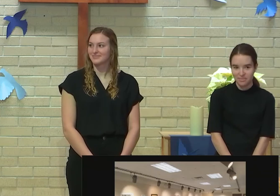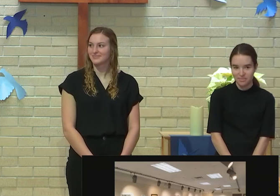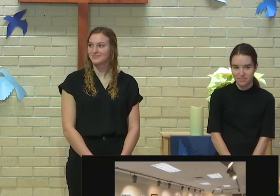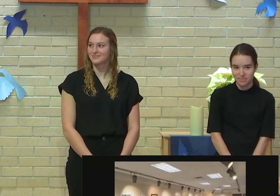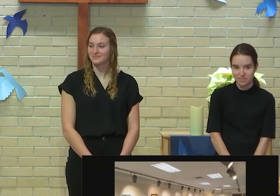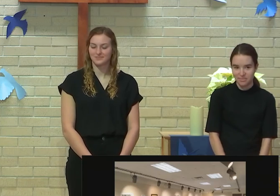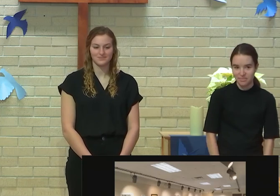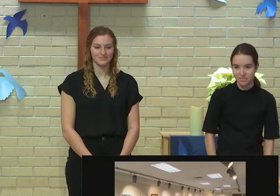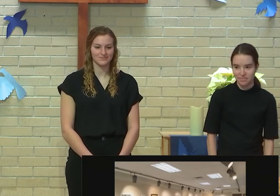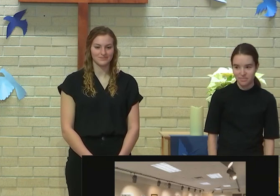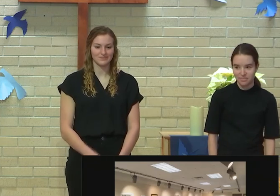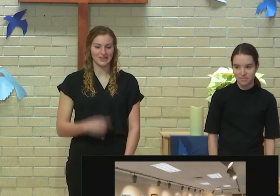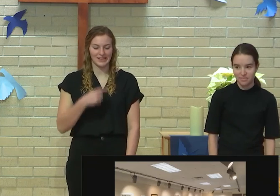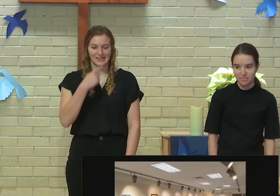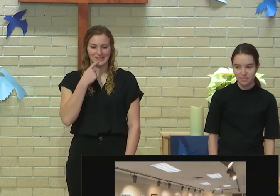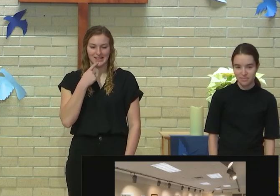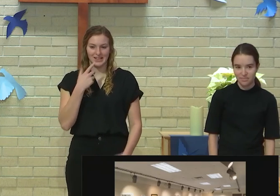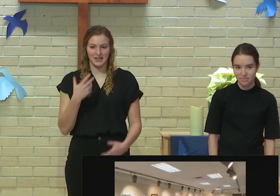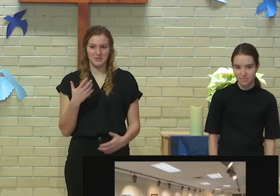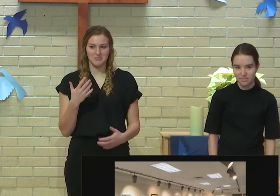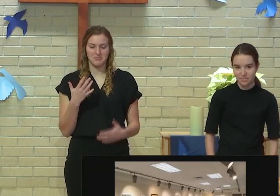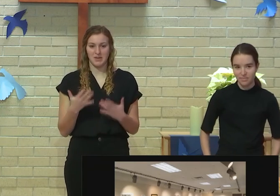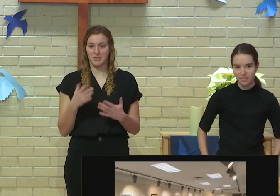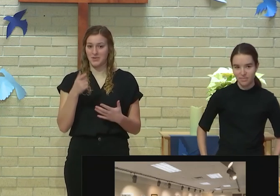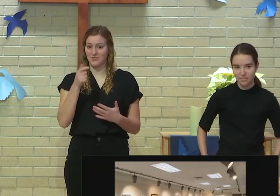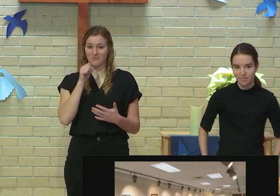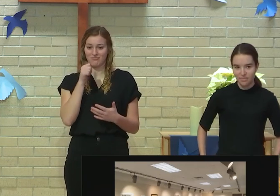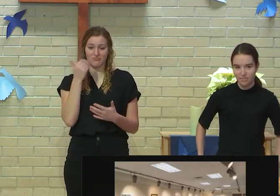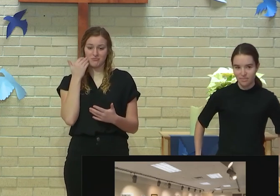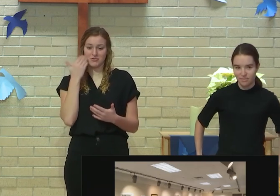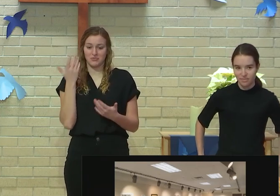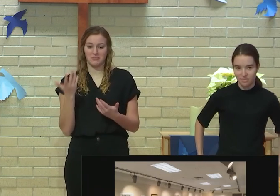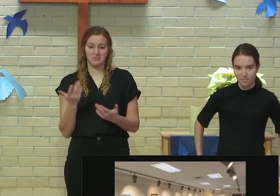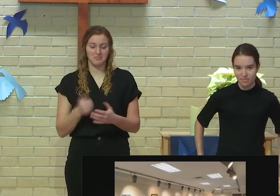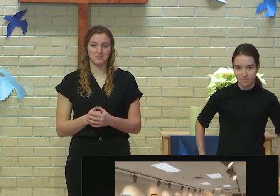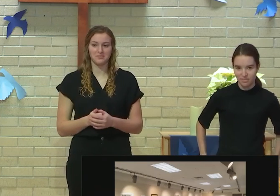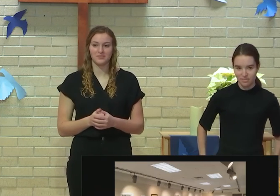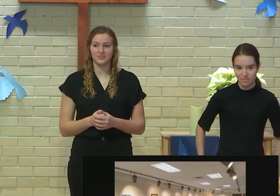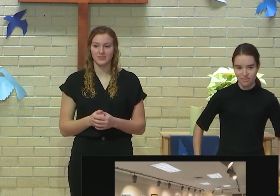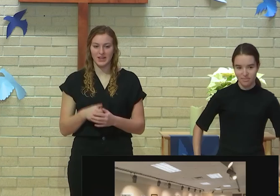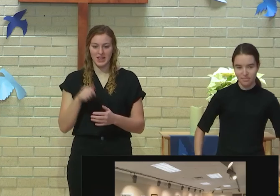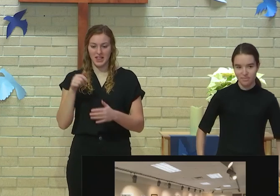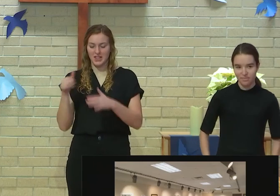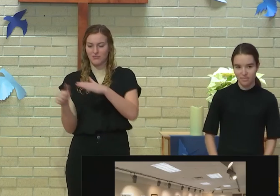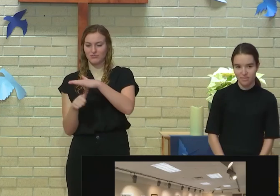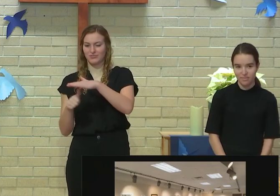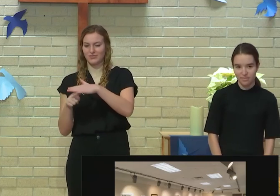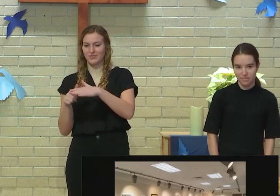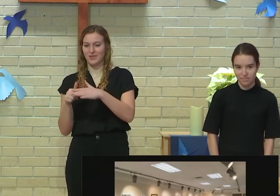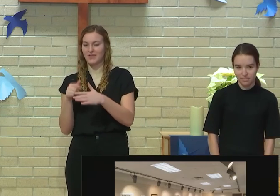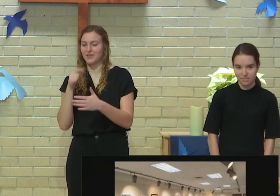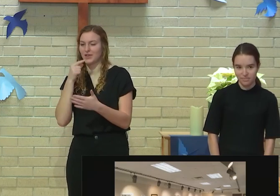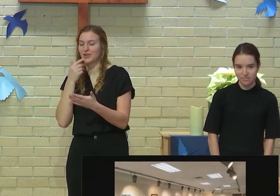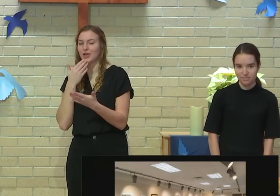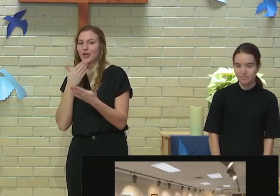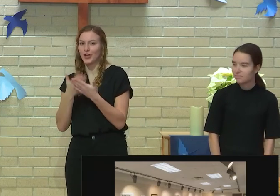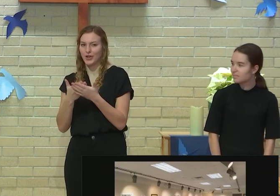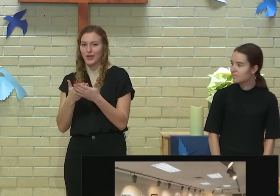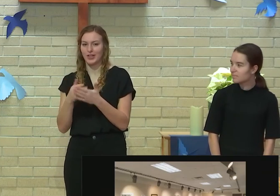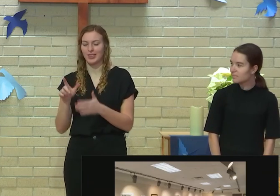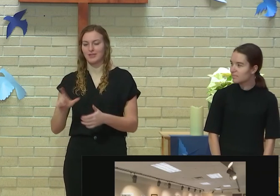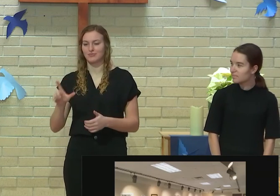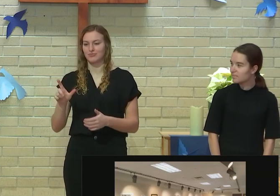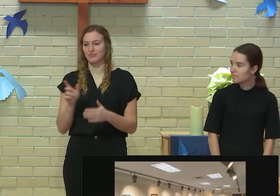So, as I mentioned, you may or may not be aware that there is a gallery in the basement of the Good Library. And if you walk through those front doors,